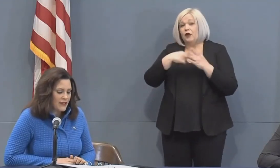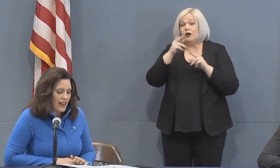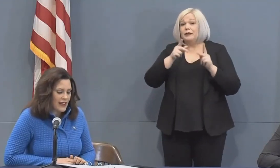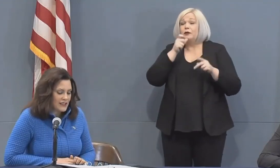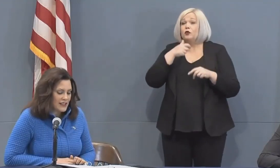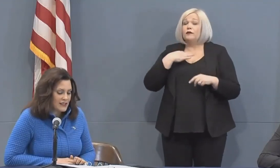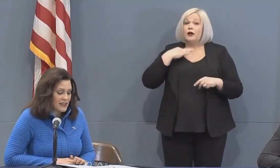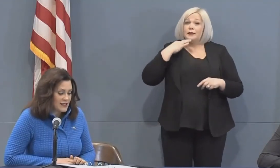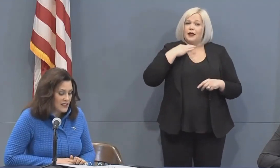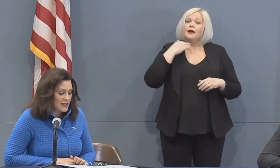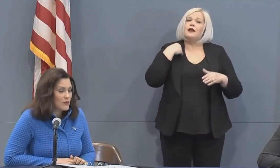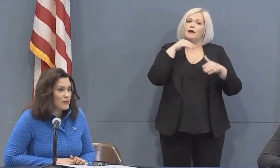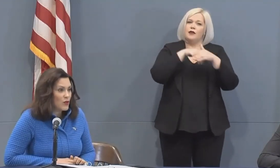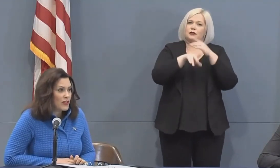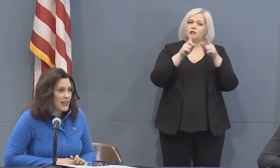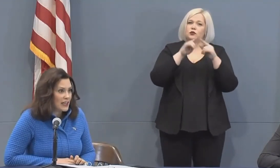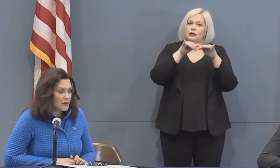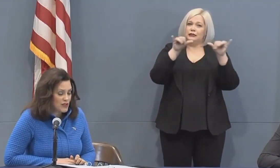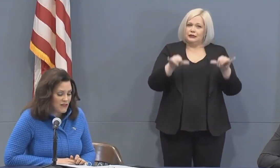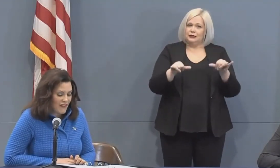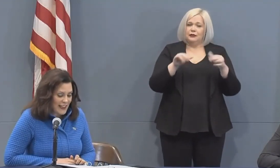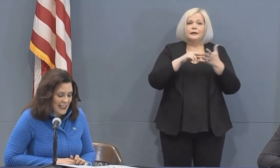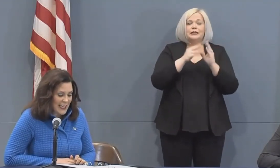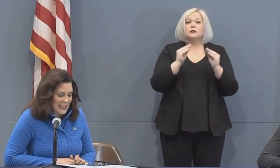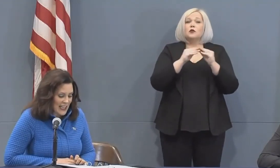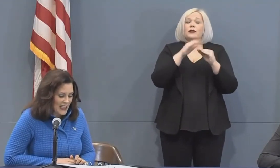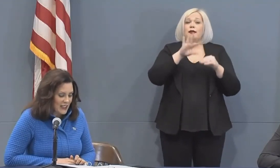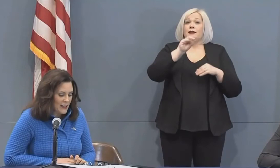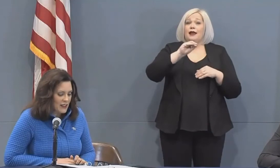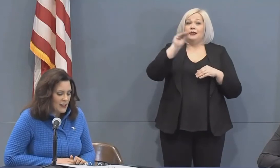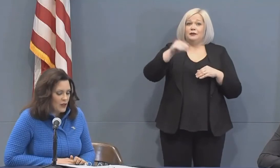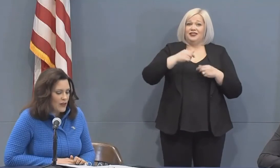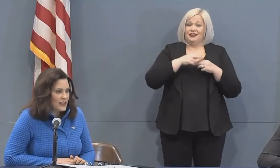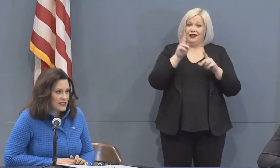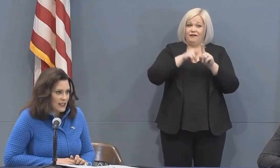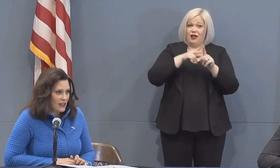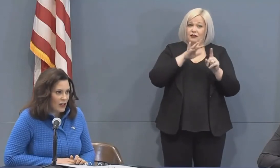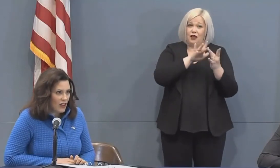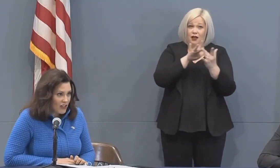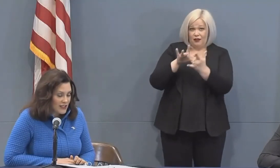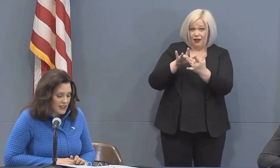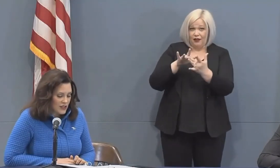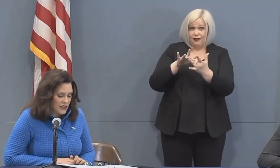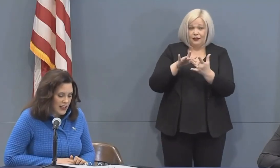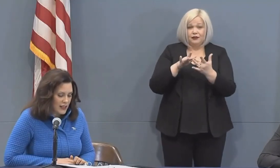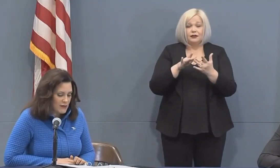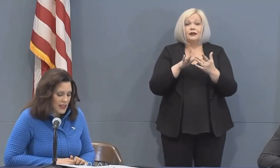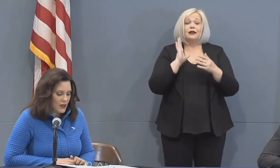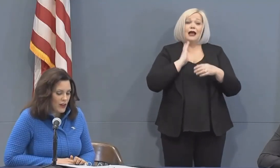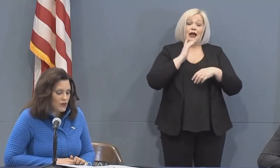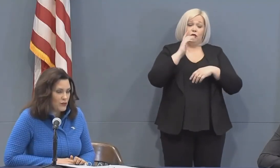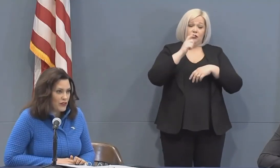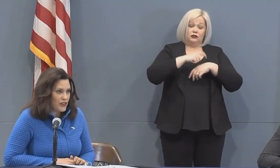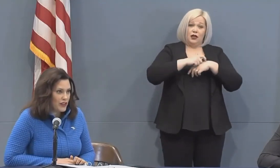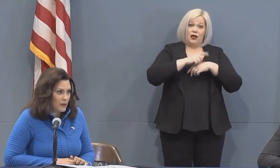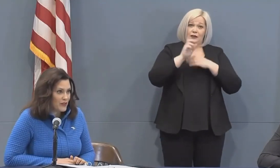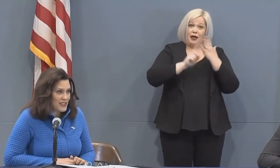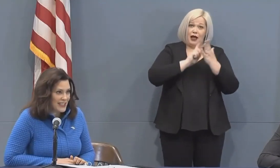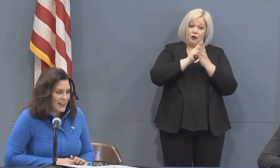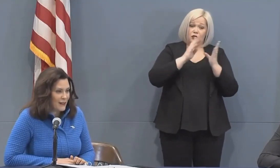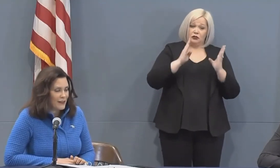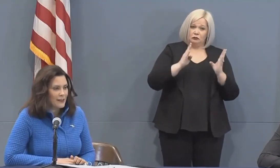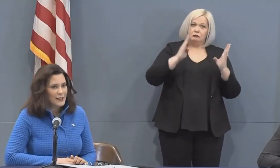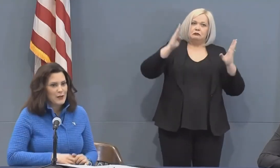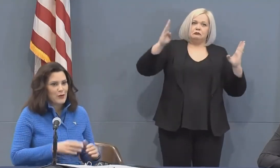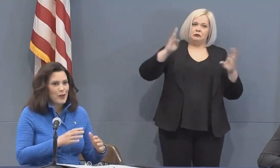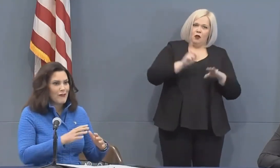claimants have accessed the system with more than 90 percent filing online we've extended our call center times and quadrupled the number